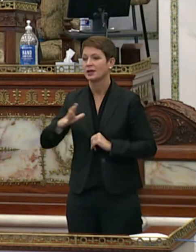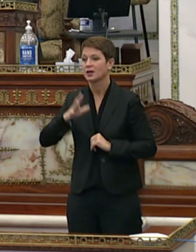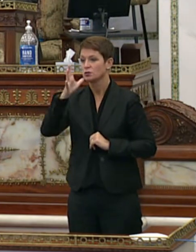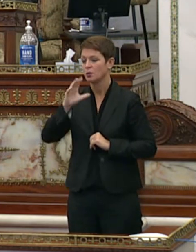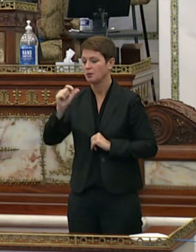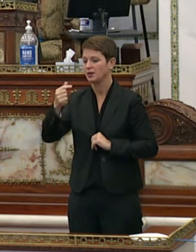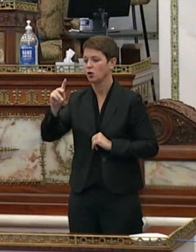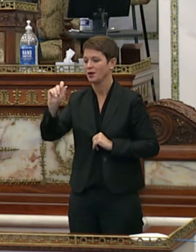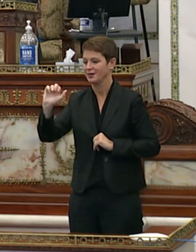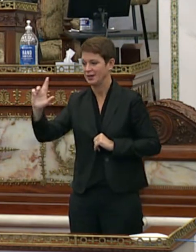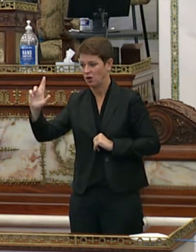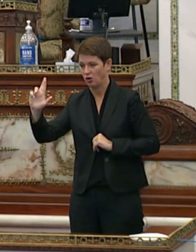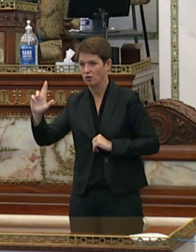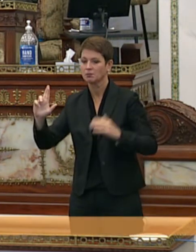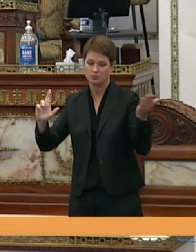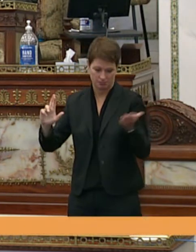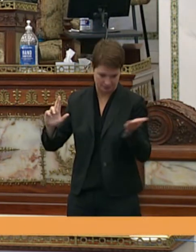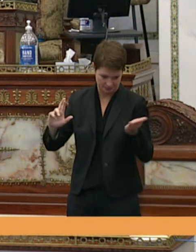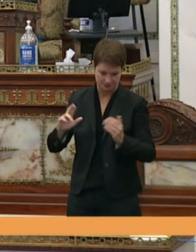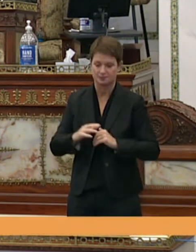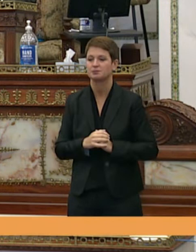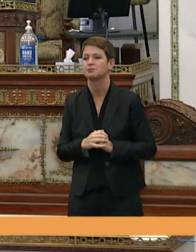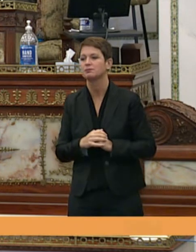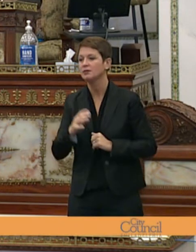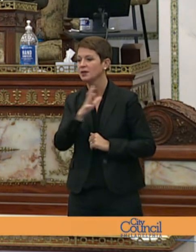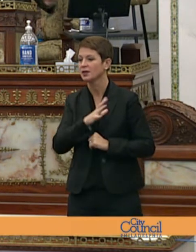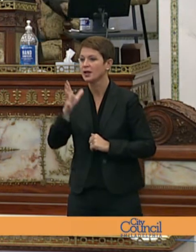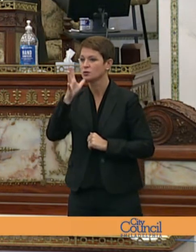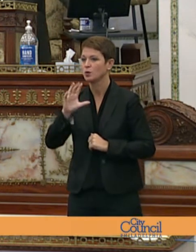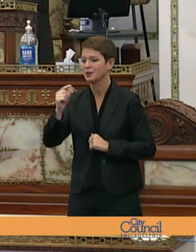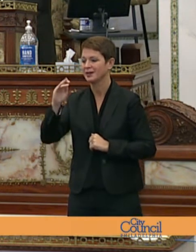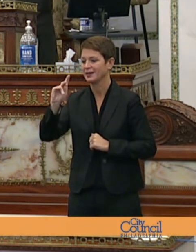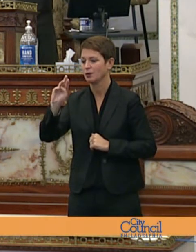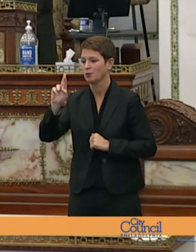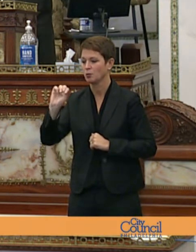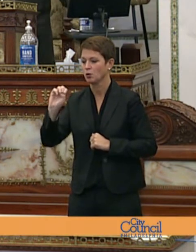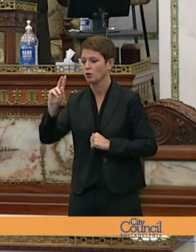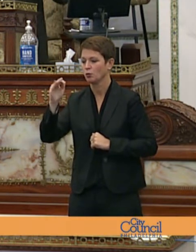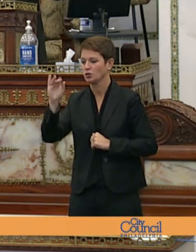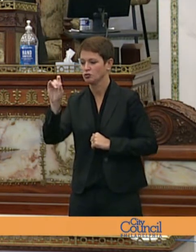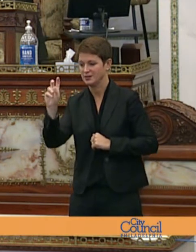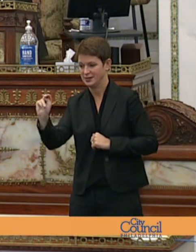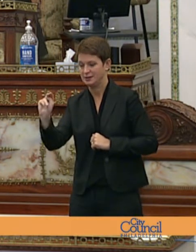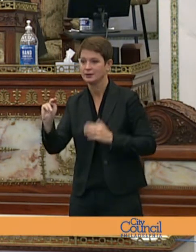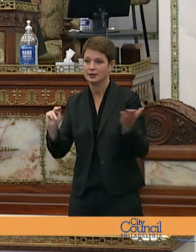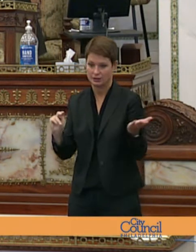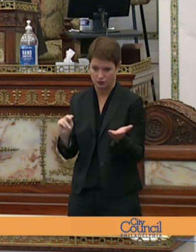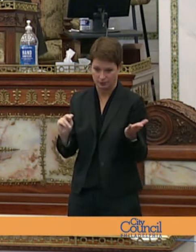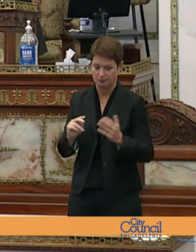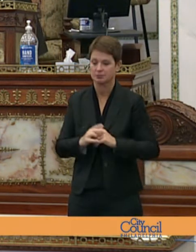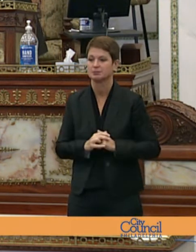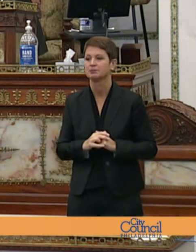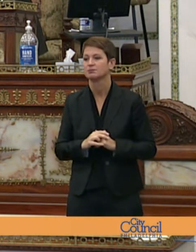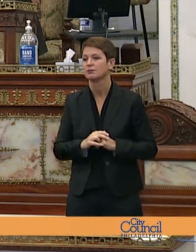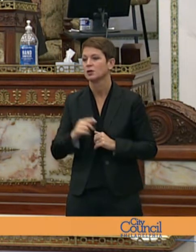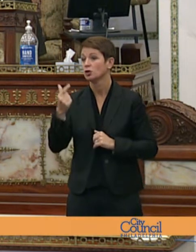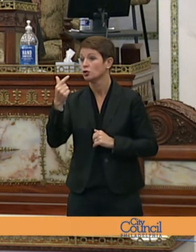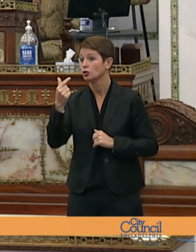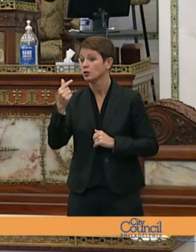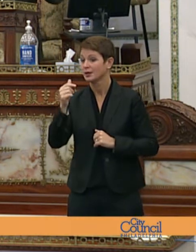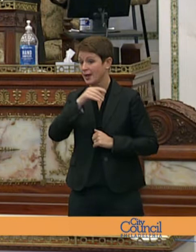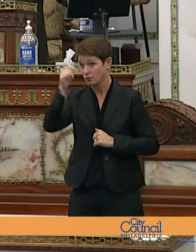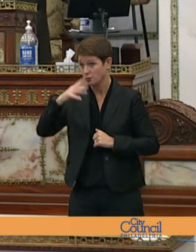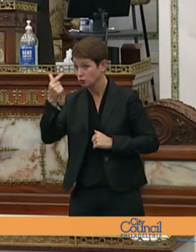Gartier. Present. Councilwoman Gilmore Richardson. Present. Councilman Green.